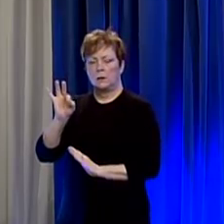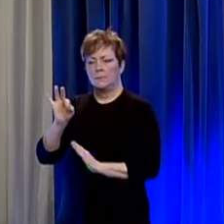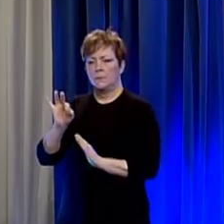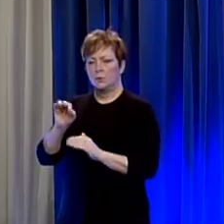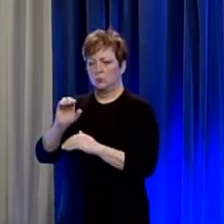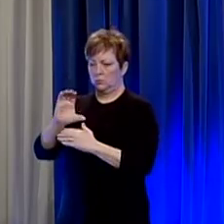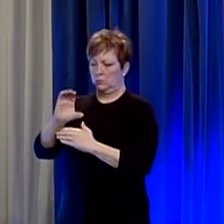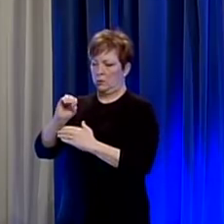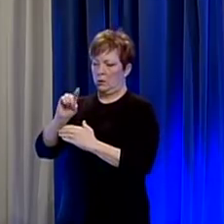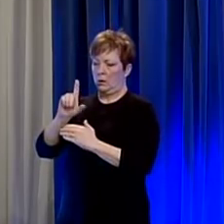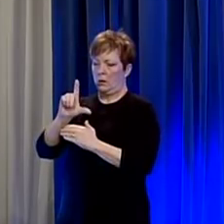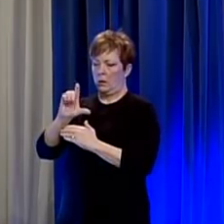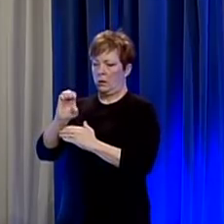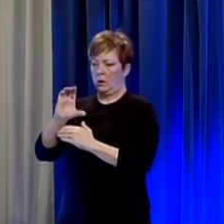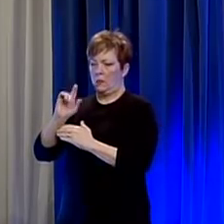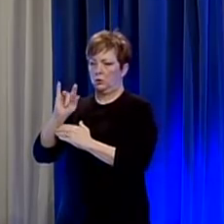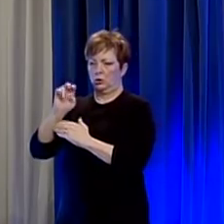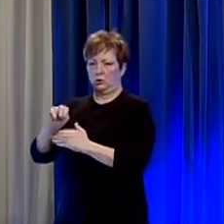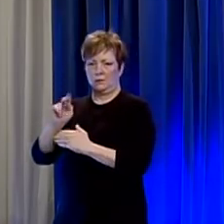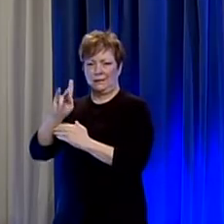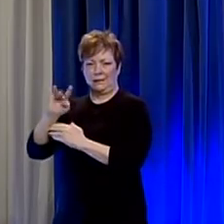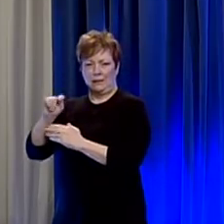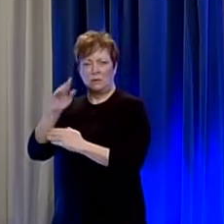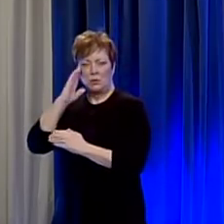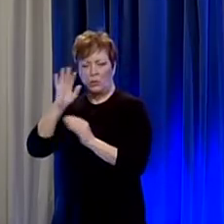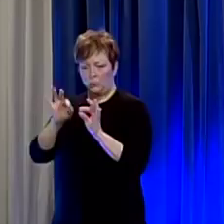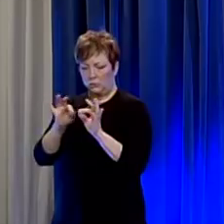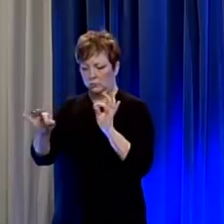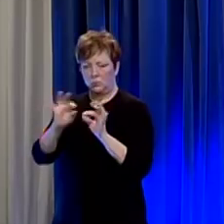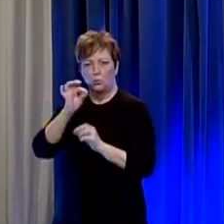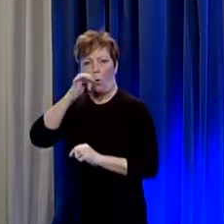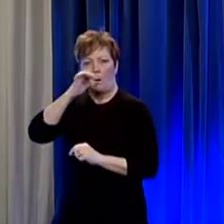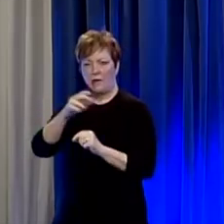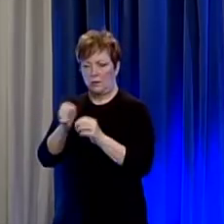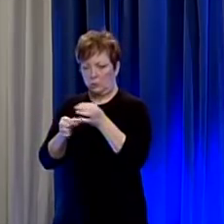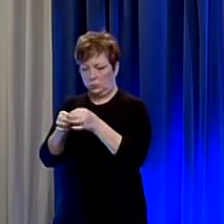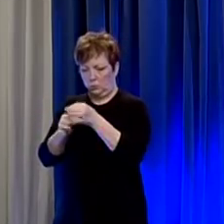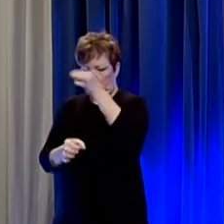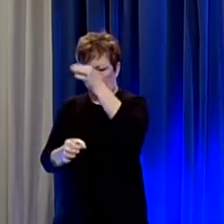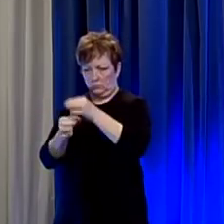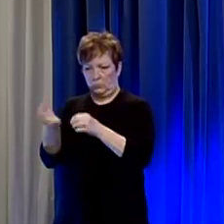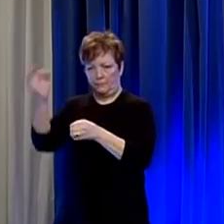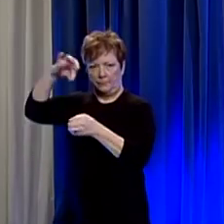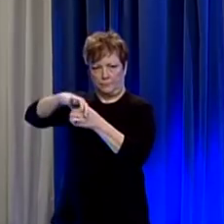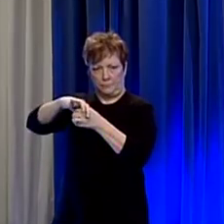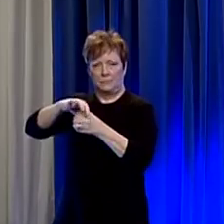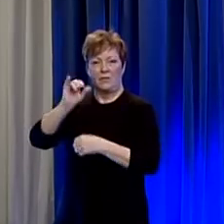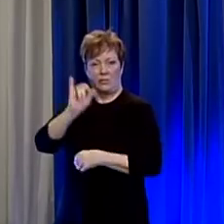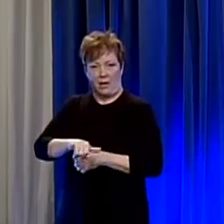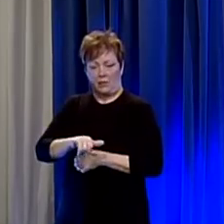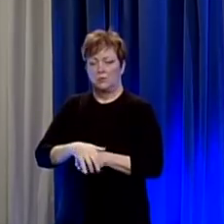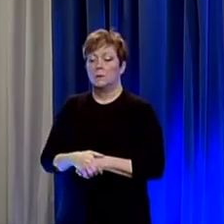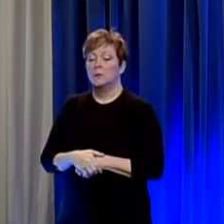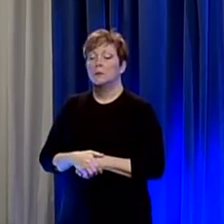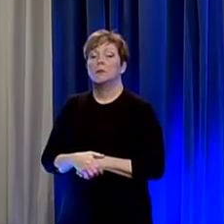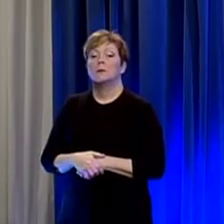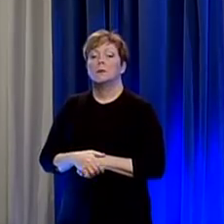specimen collection kits these are the swabs and the transport tubes that are used at the collection sites when a person has the note